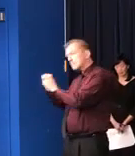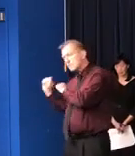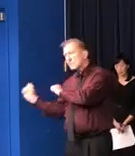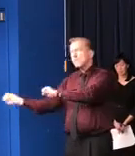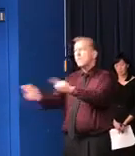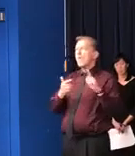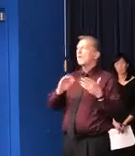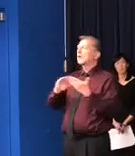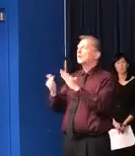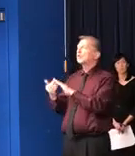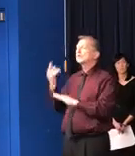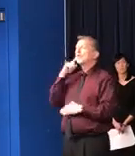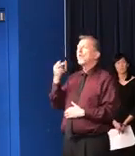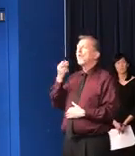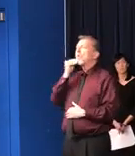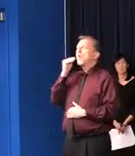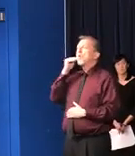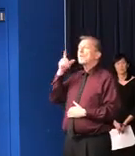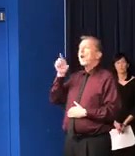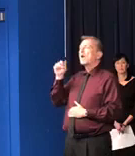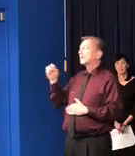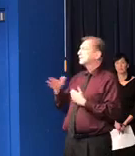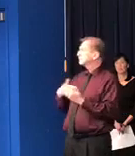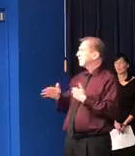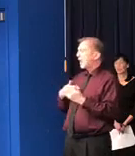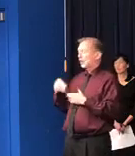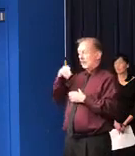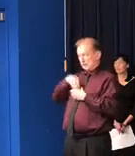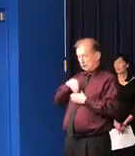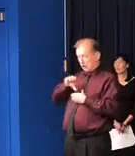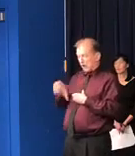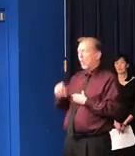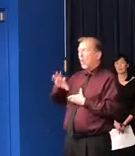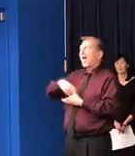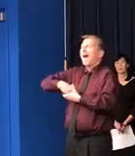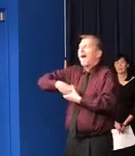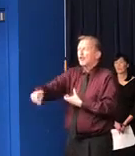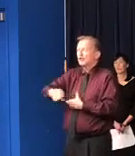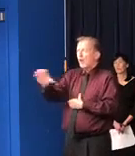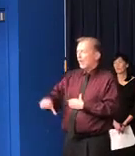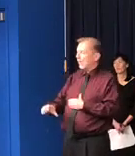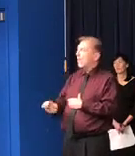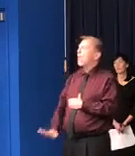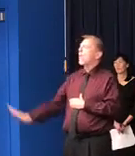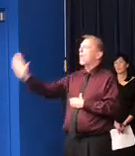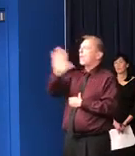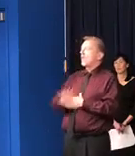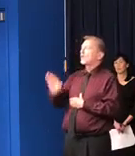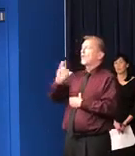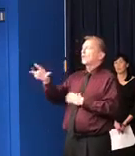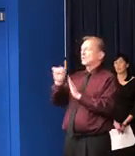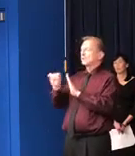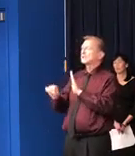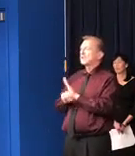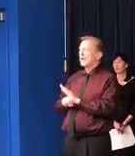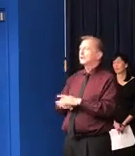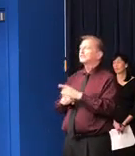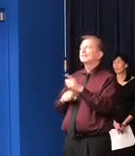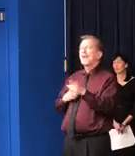up for you no matter where you live in the state of Illinois. So with that, I'm happy to take any questions that you may have. Governor,